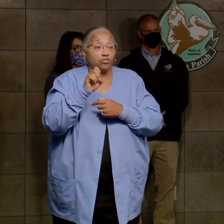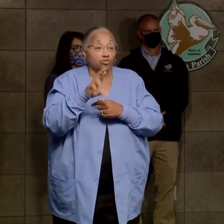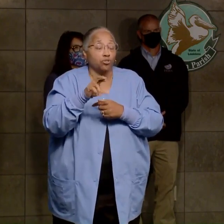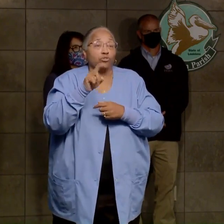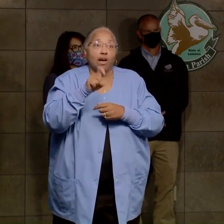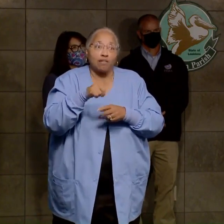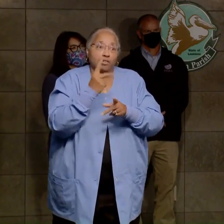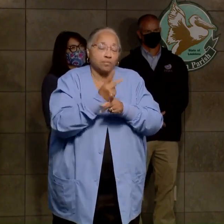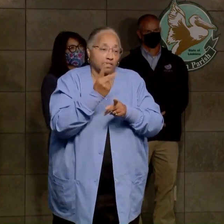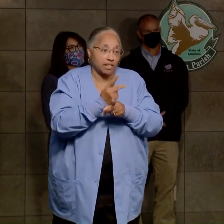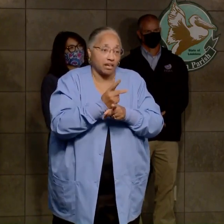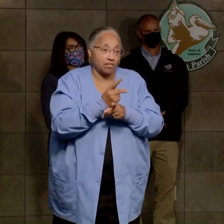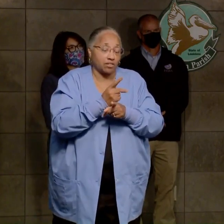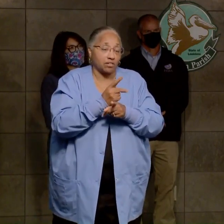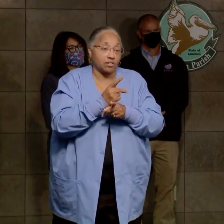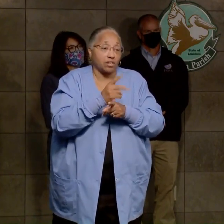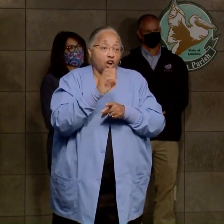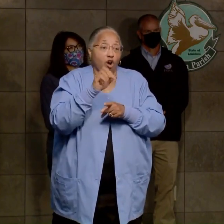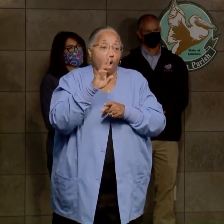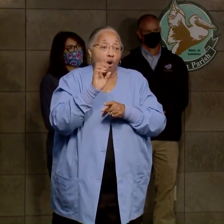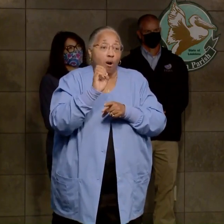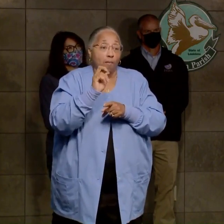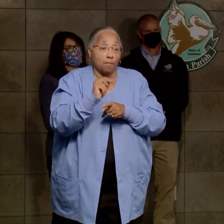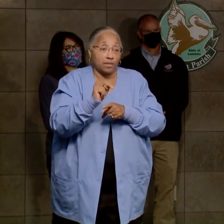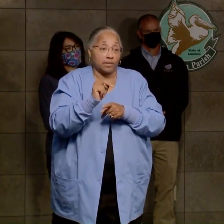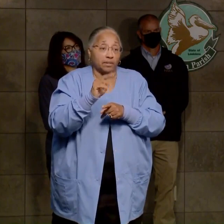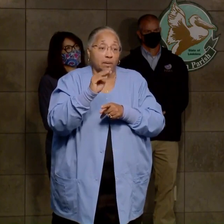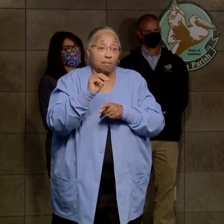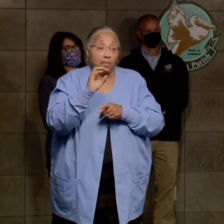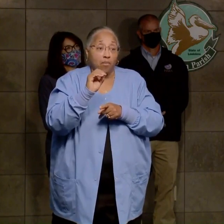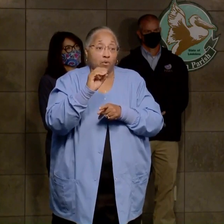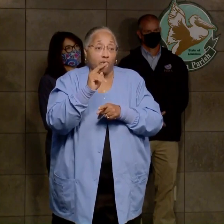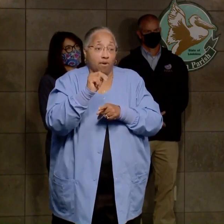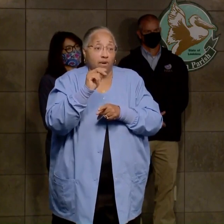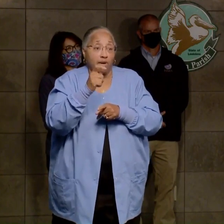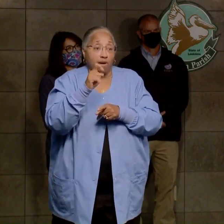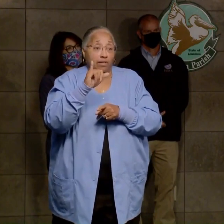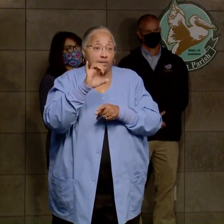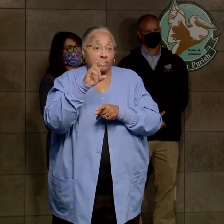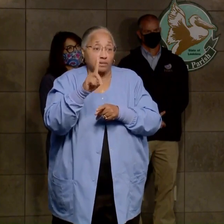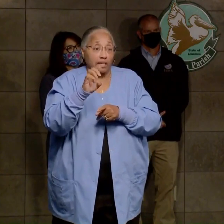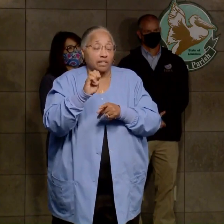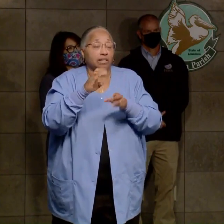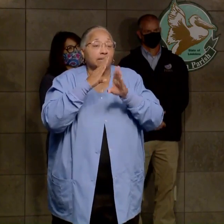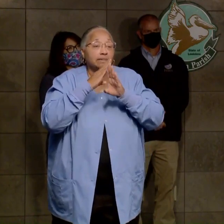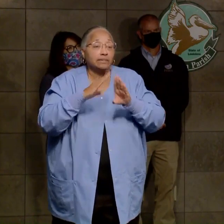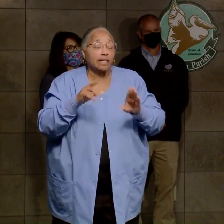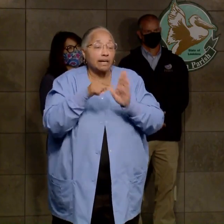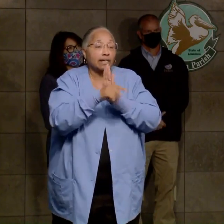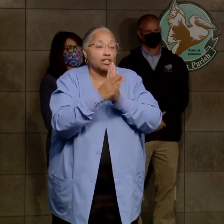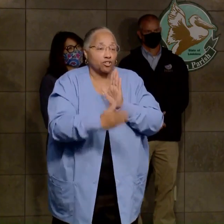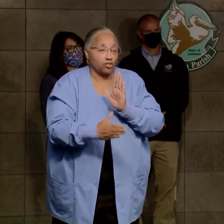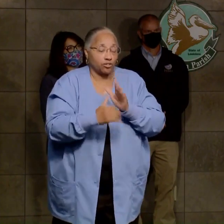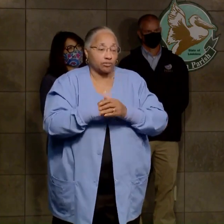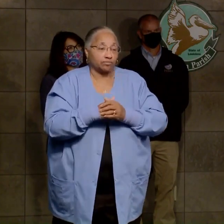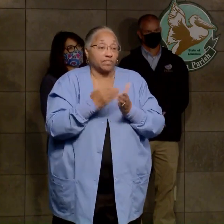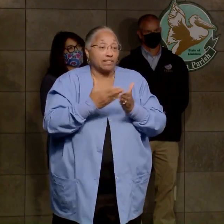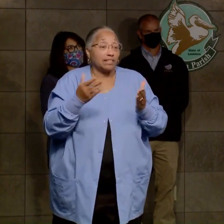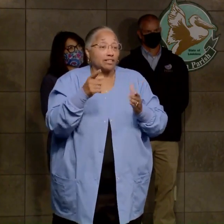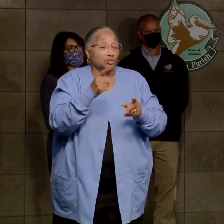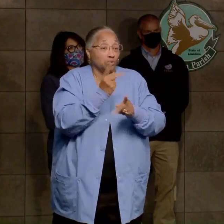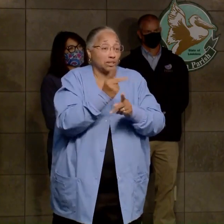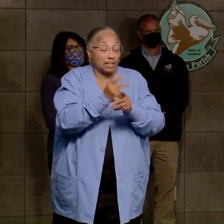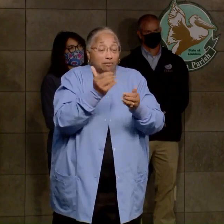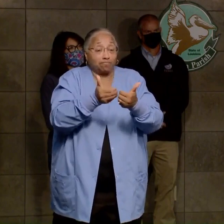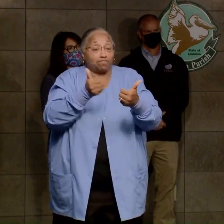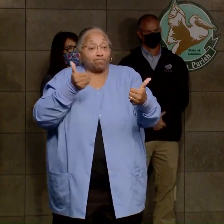know, carbon monoxide is a silent killer, and so all those things, like keeping it away from your residents 20 feet,